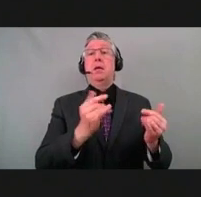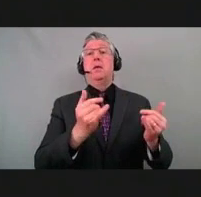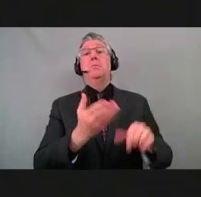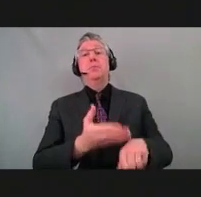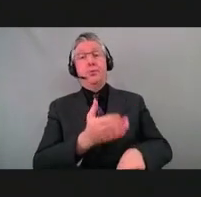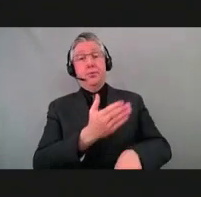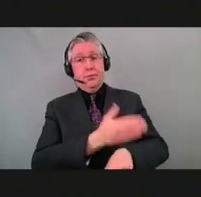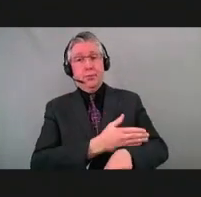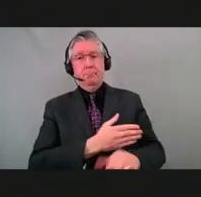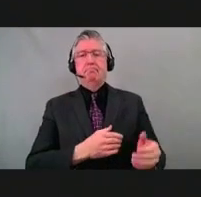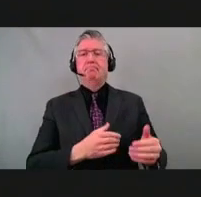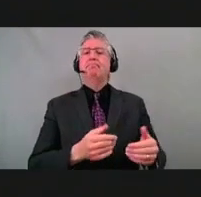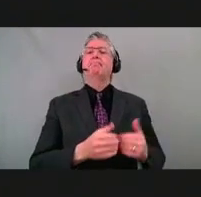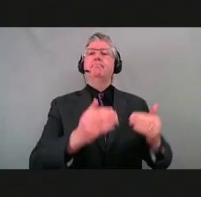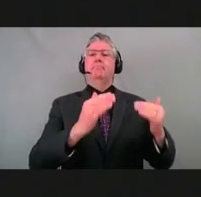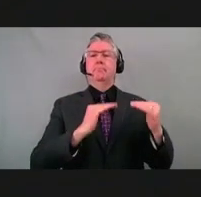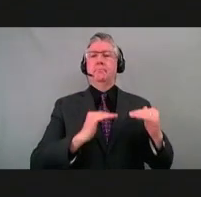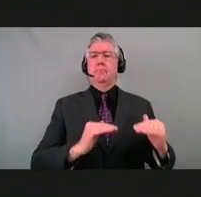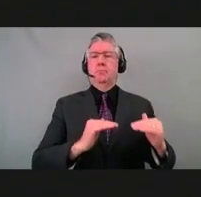Next slide, please.